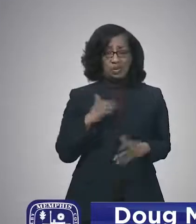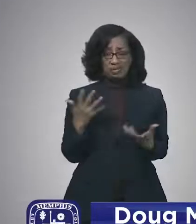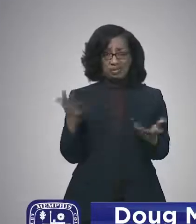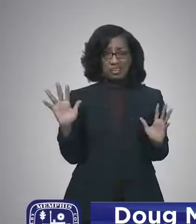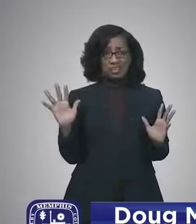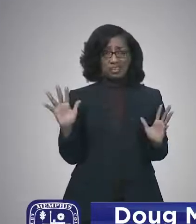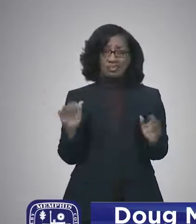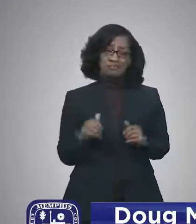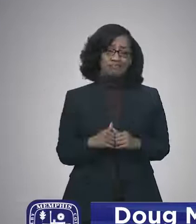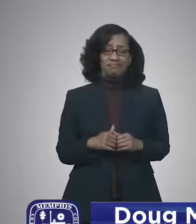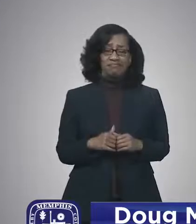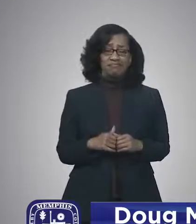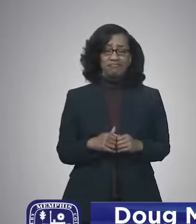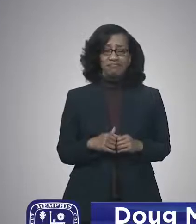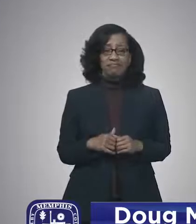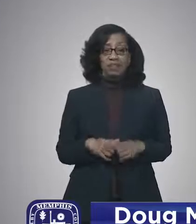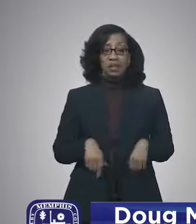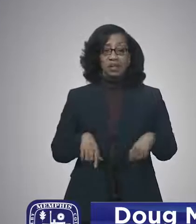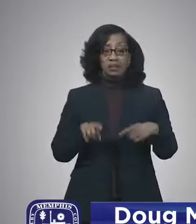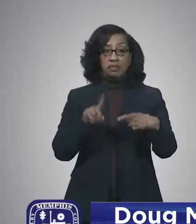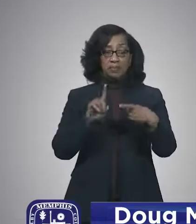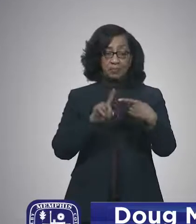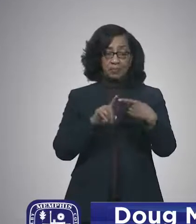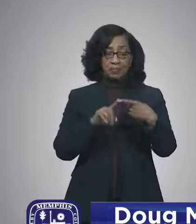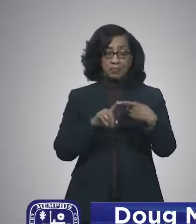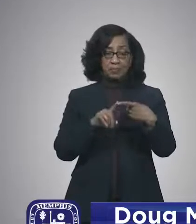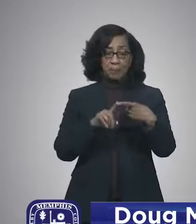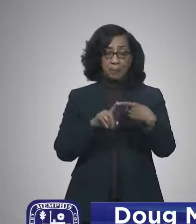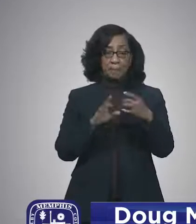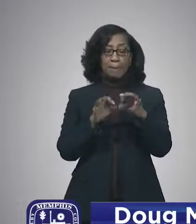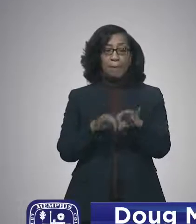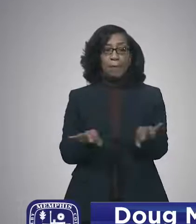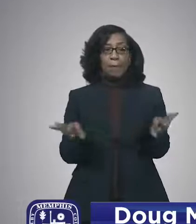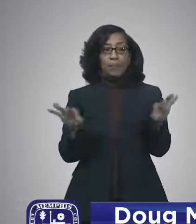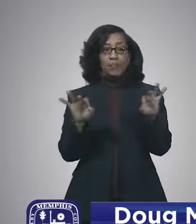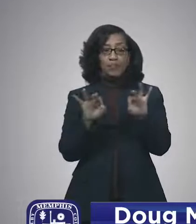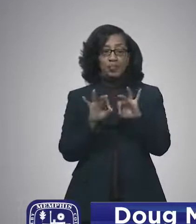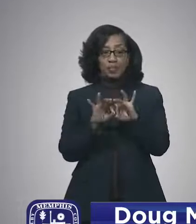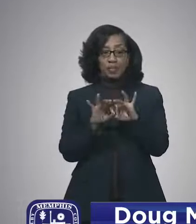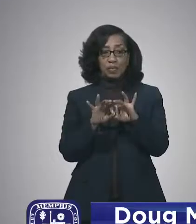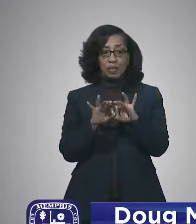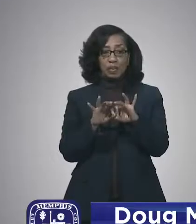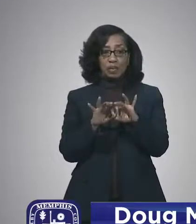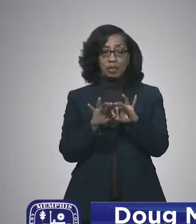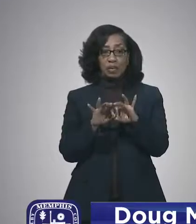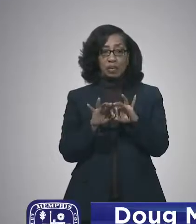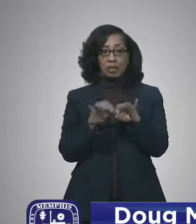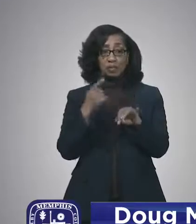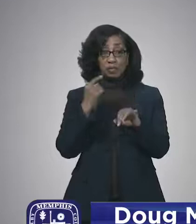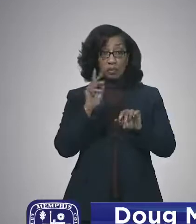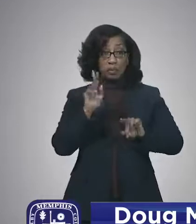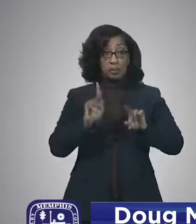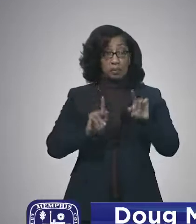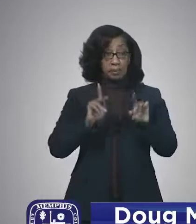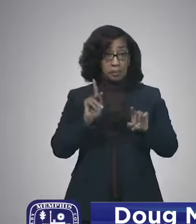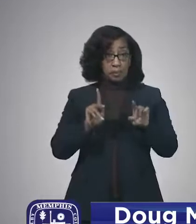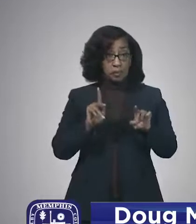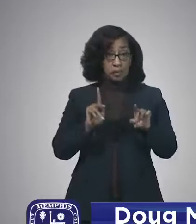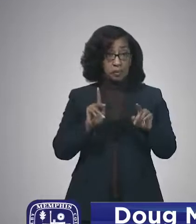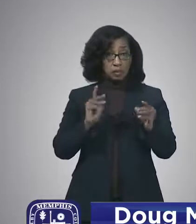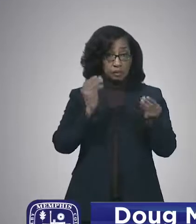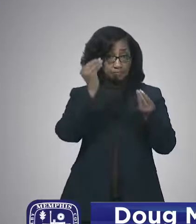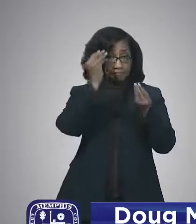want to hit a couple of points. Number one, it's important for us to document for the public what we are doing.